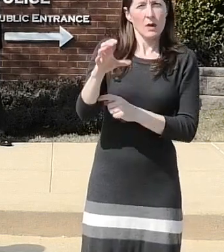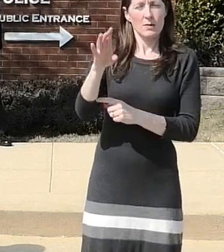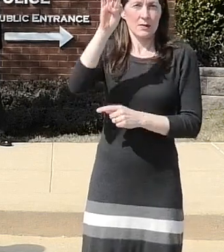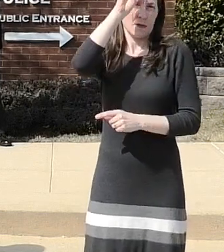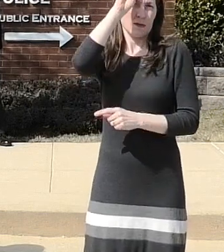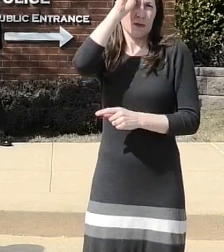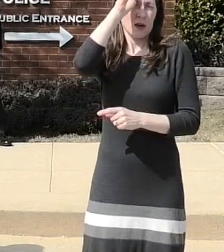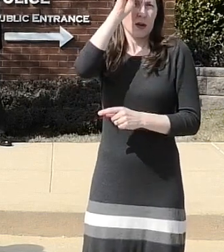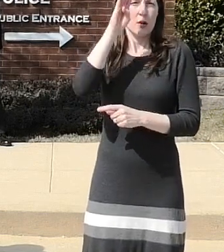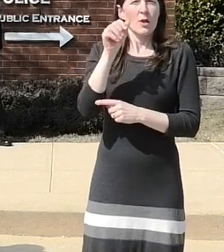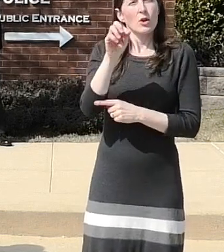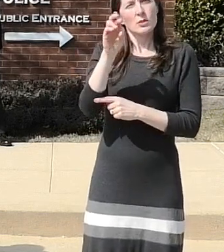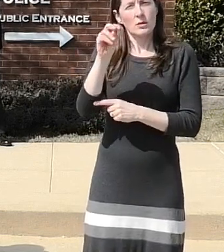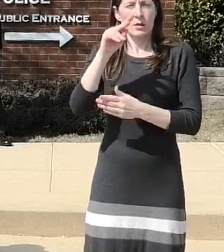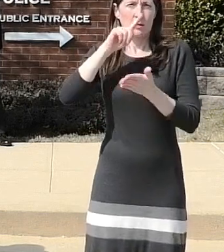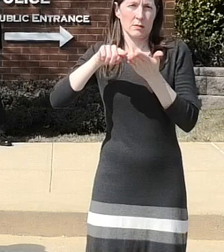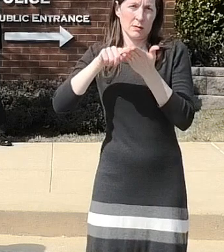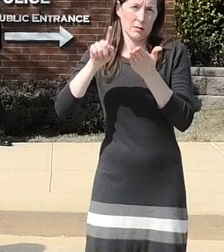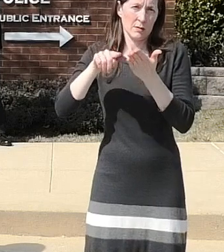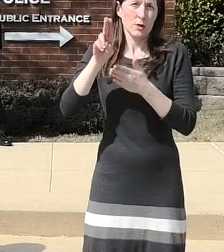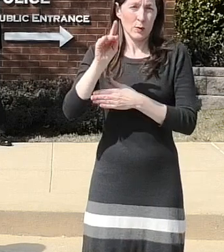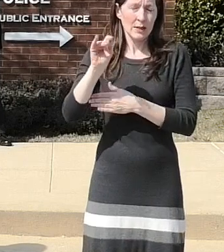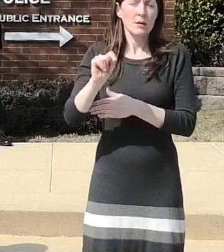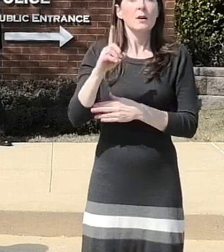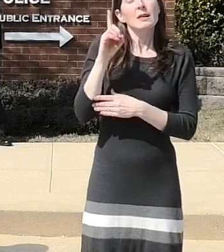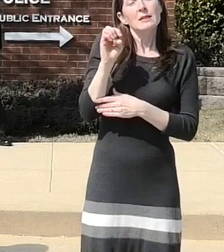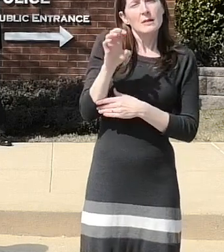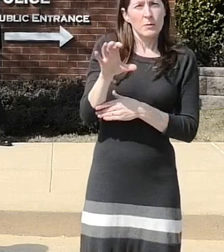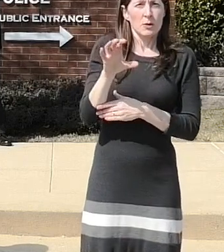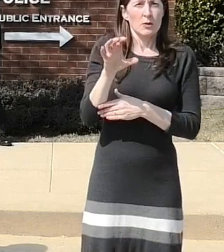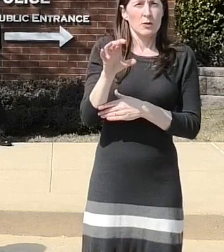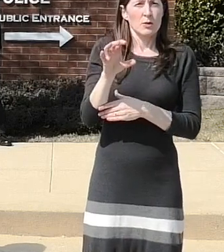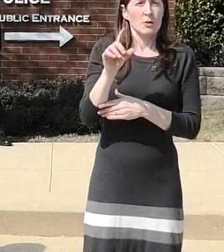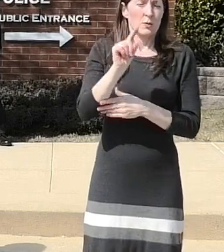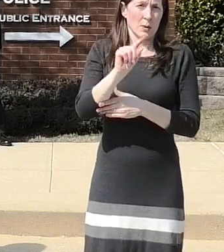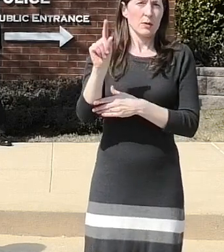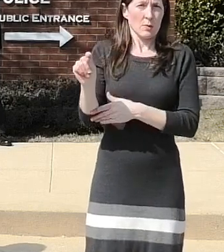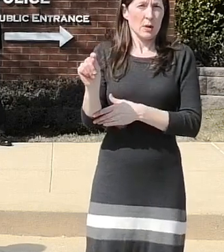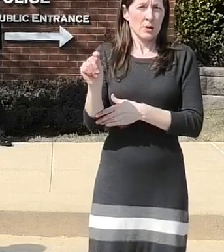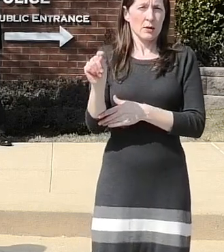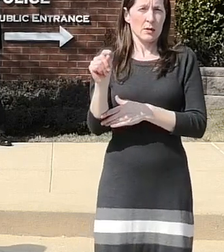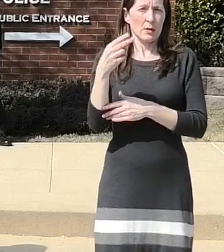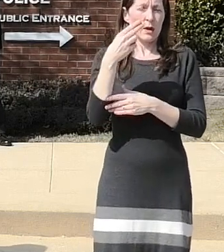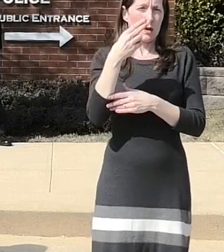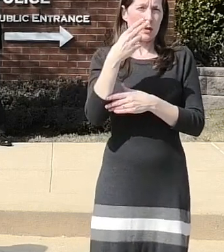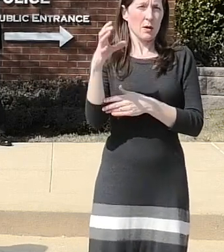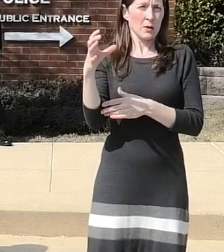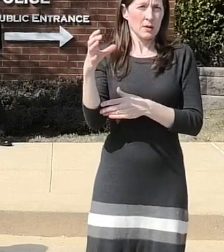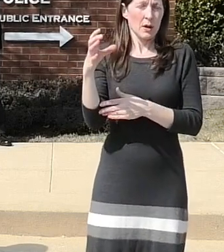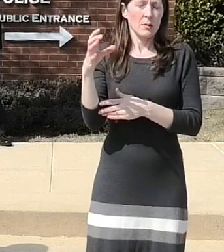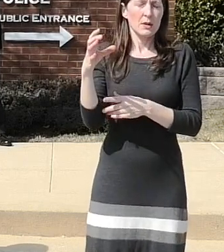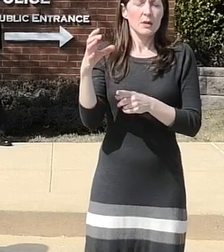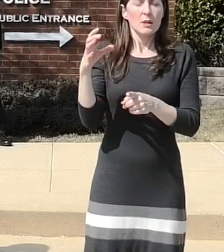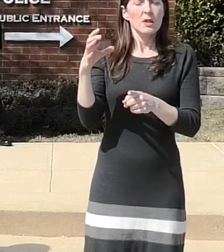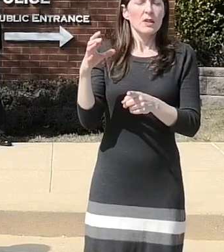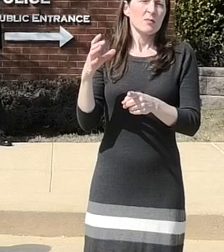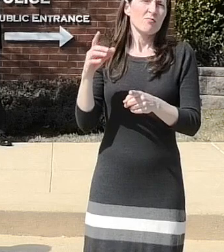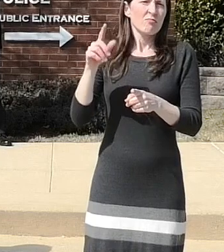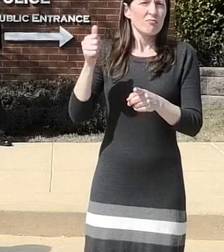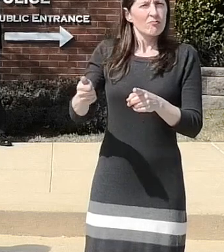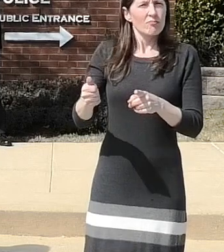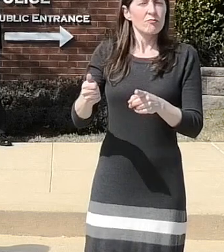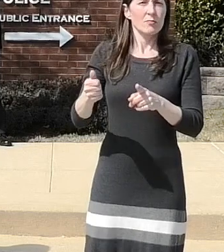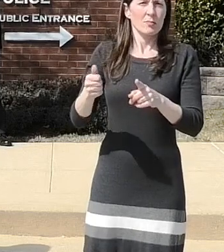in december 2020 howard county investigators within the fire investigations unit which is a collaborative team-based